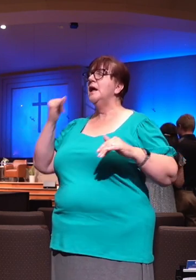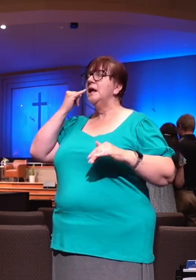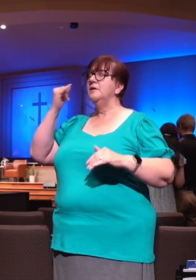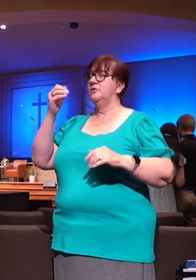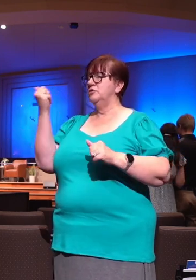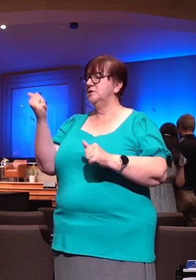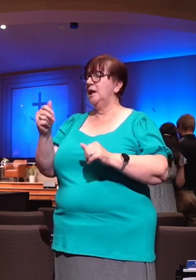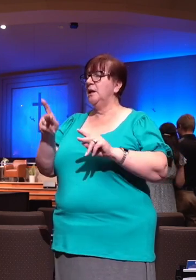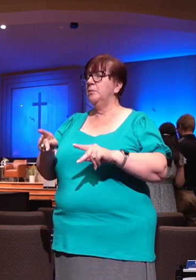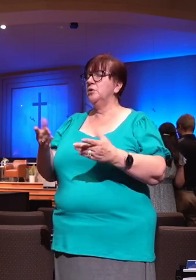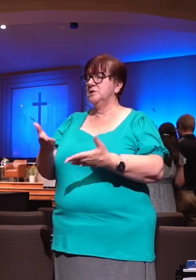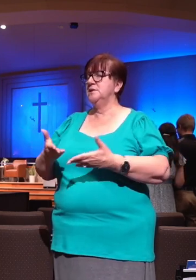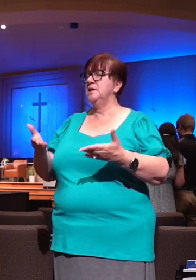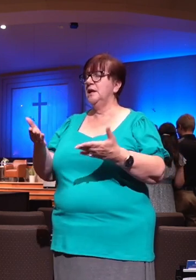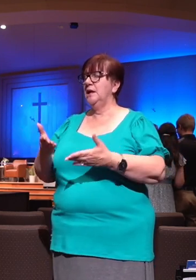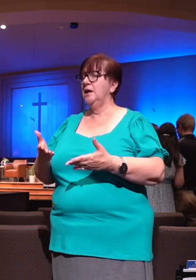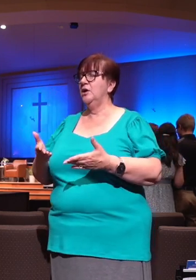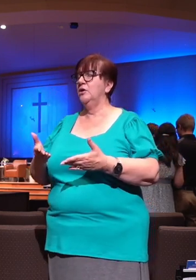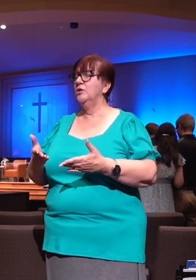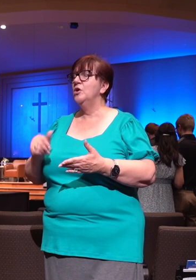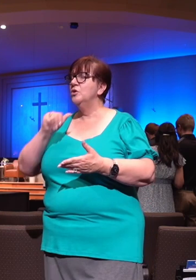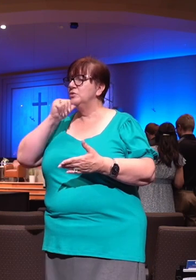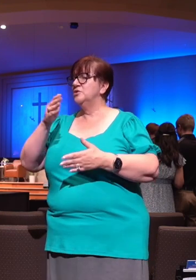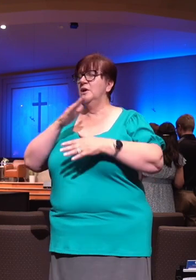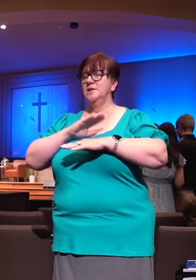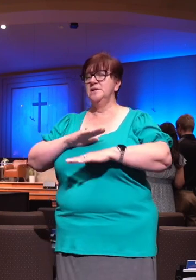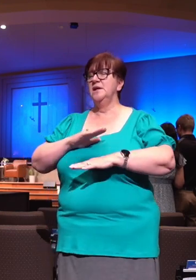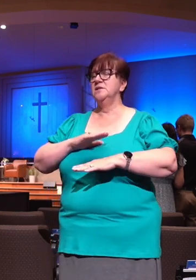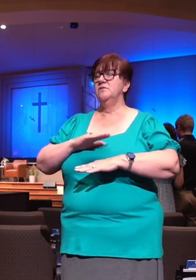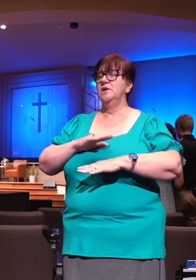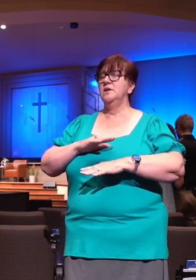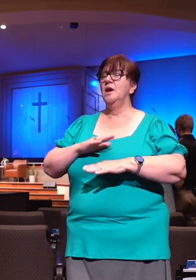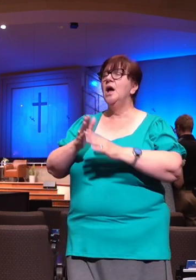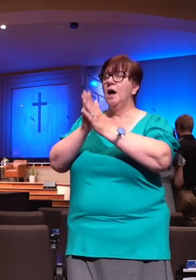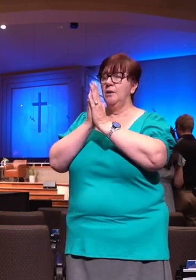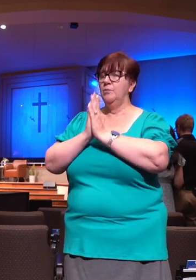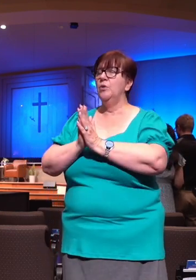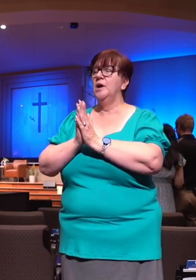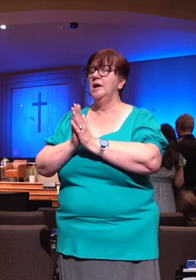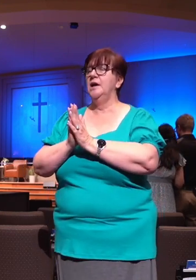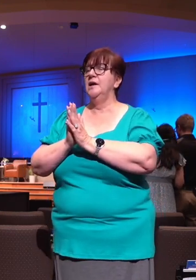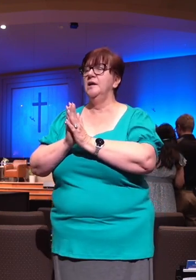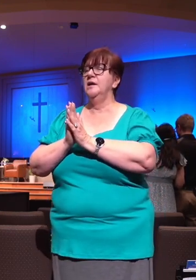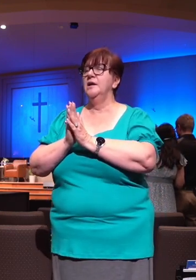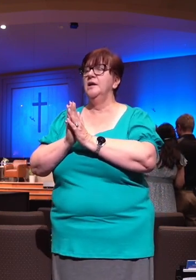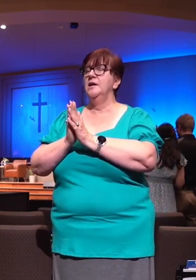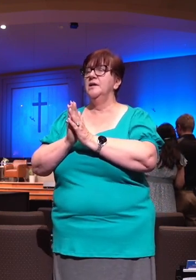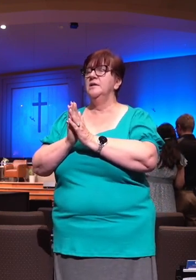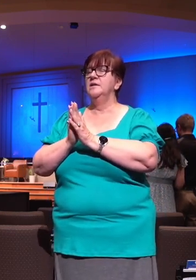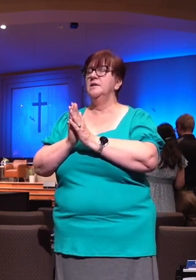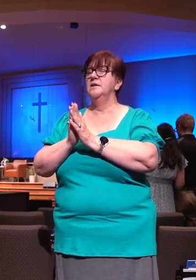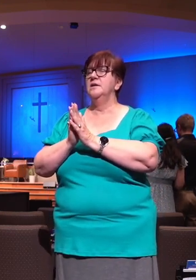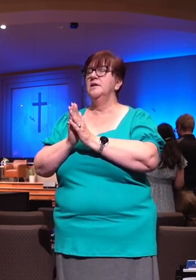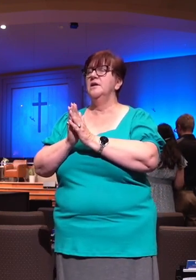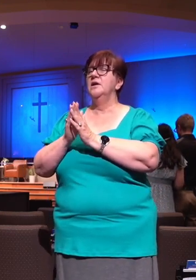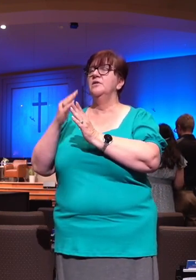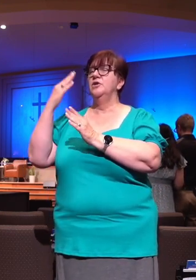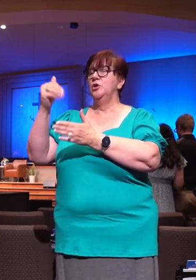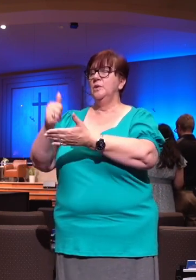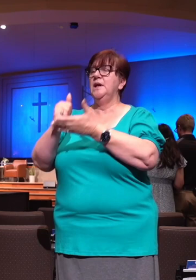satisfaction in one of these areas, I pray that they wouldn't leave tonight without redirecting their heart towards you. And we pray all of these things in Jesus' name.